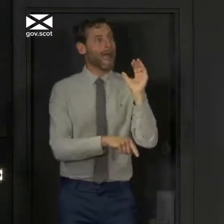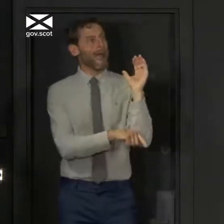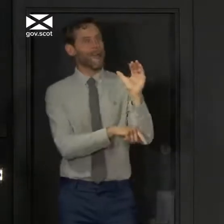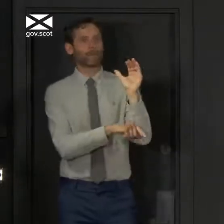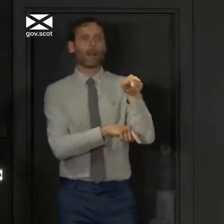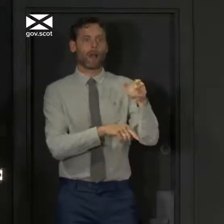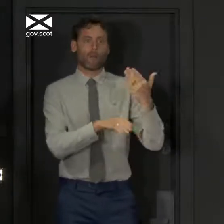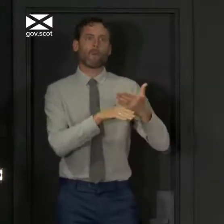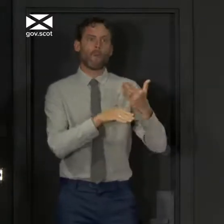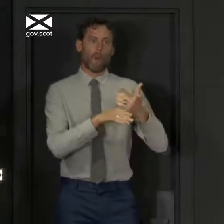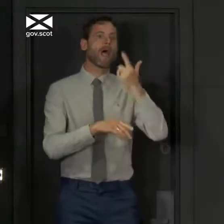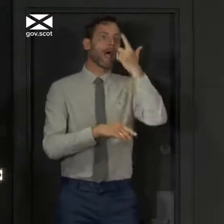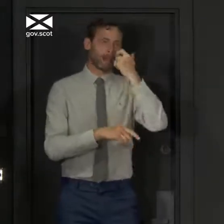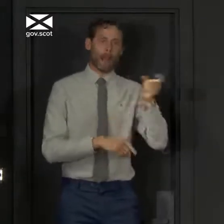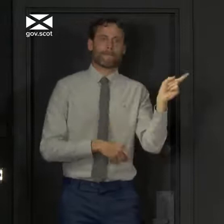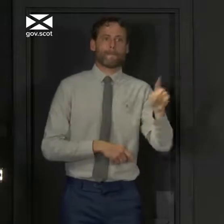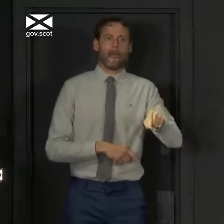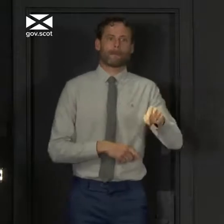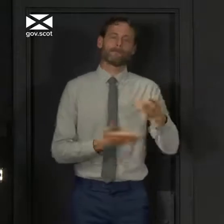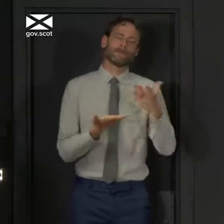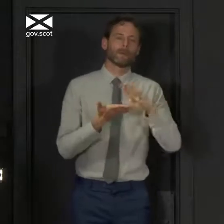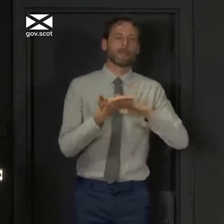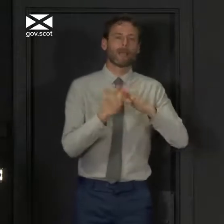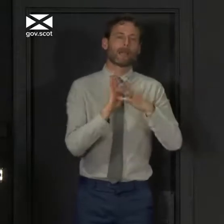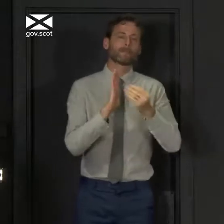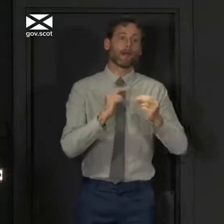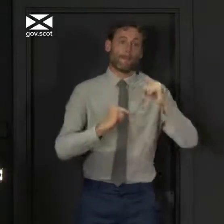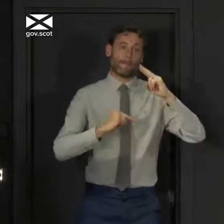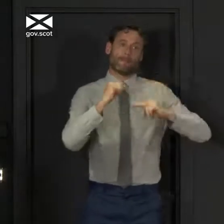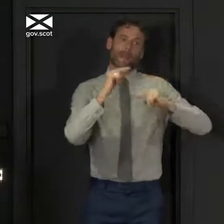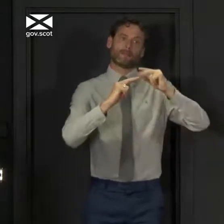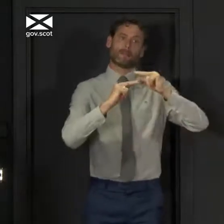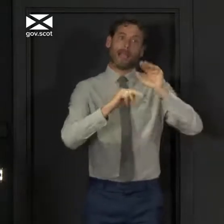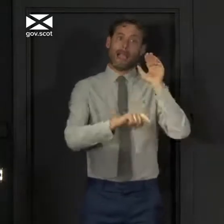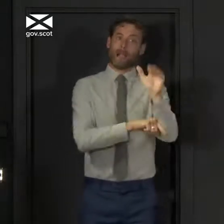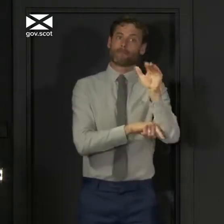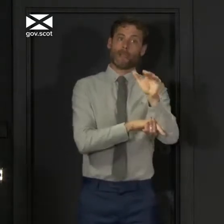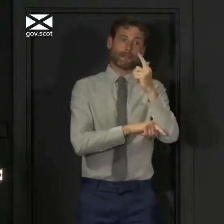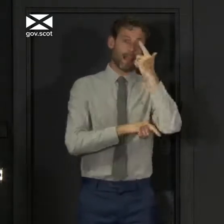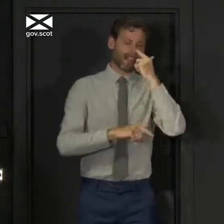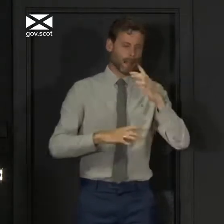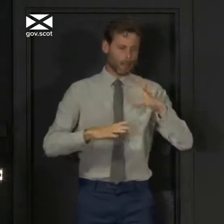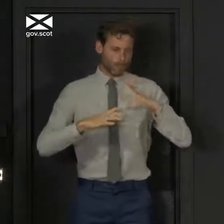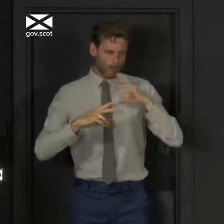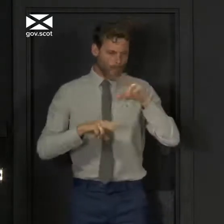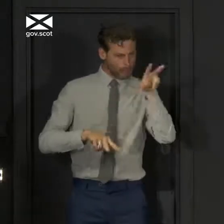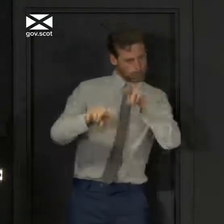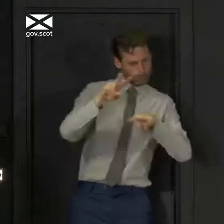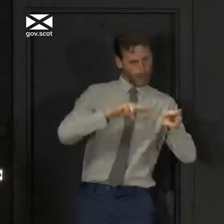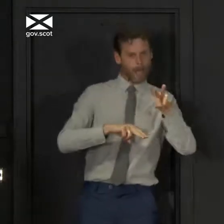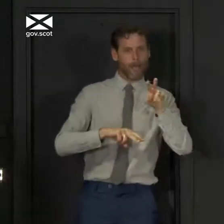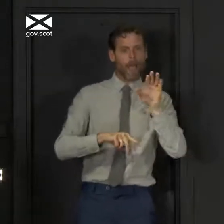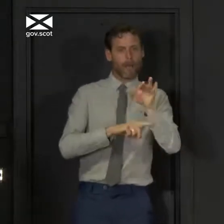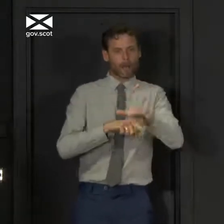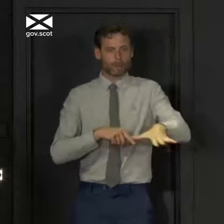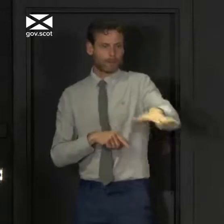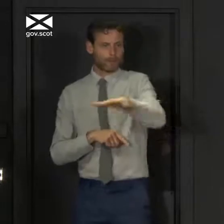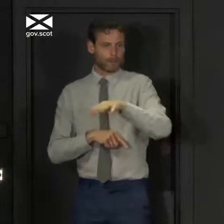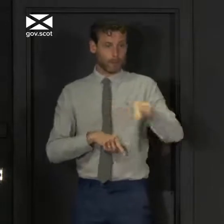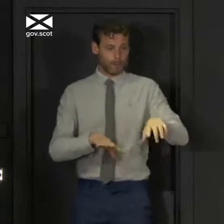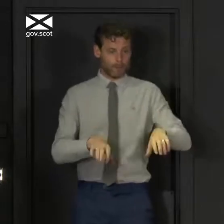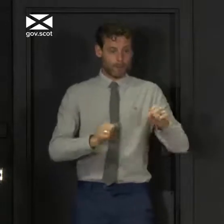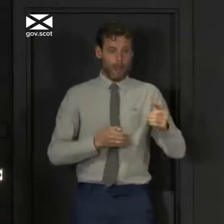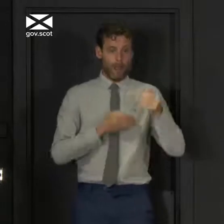can resume and the construction industry will be able to restart site preparation. That's the first phase of its restart